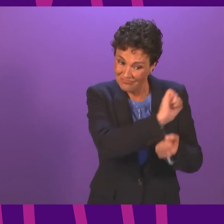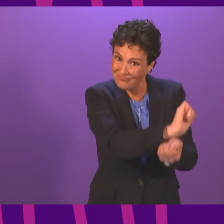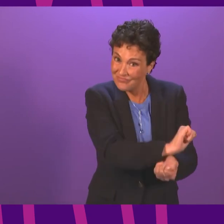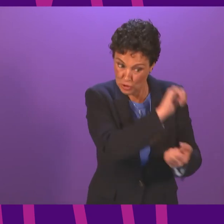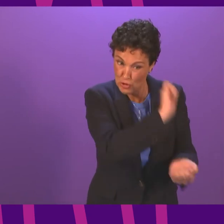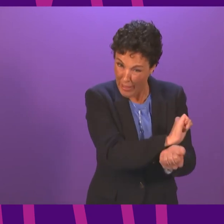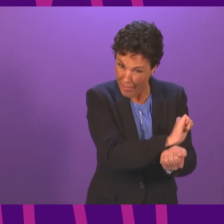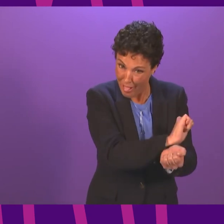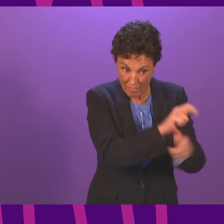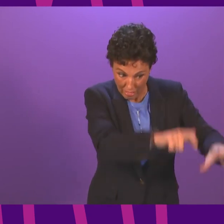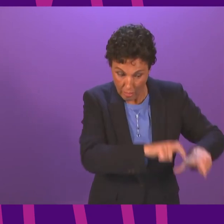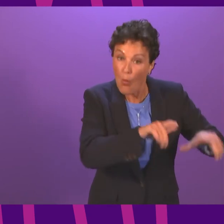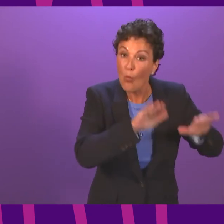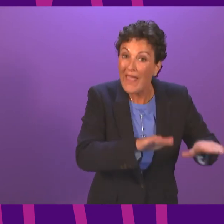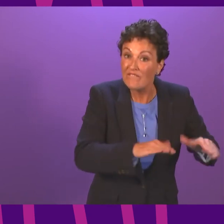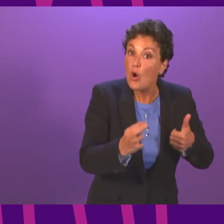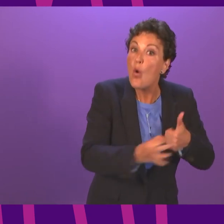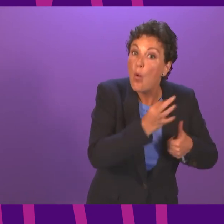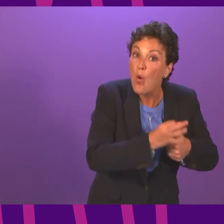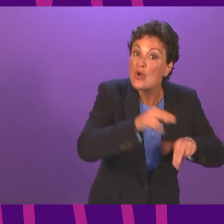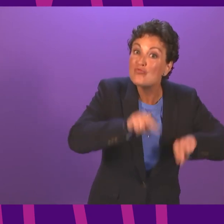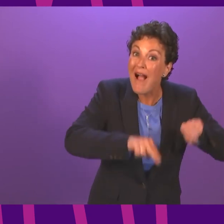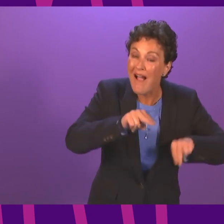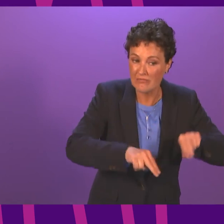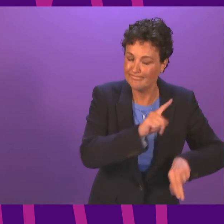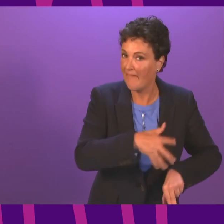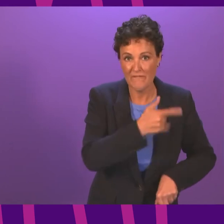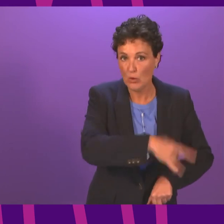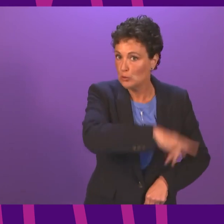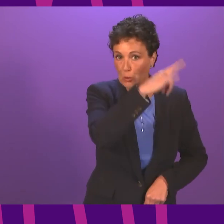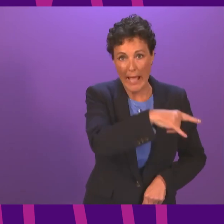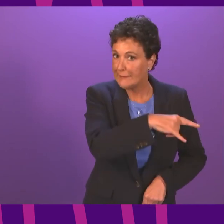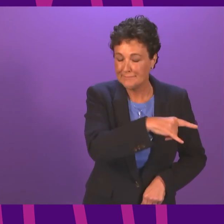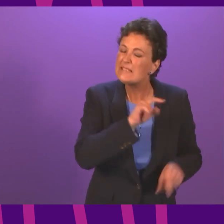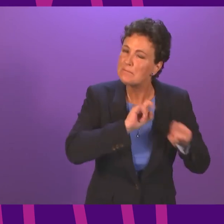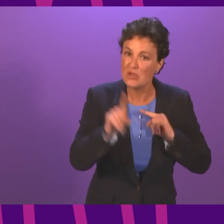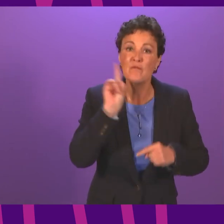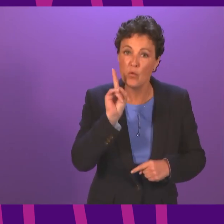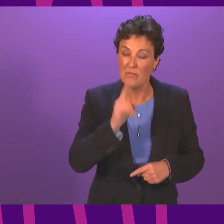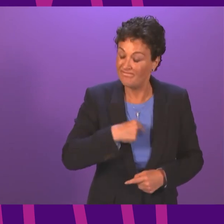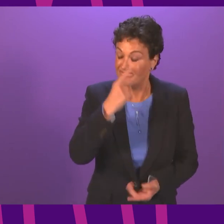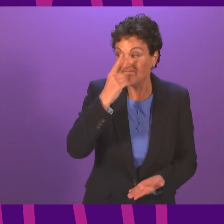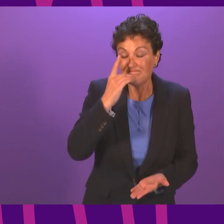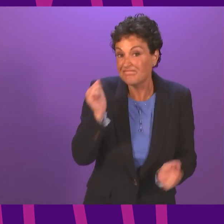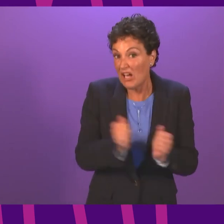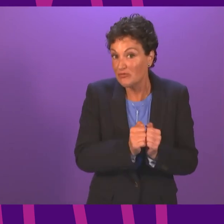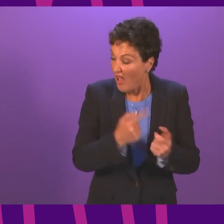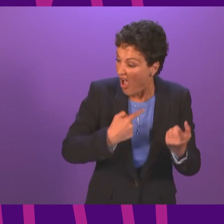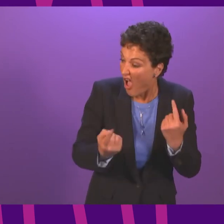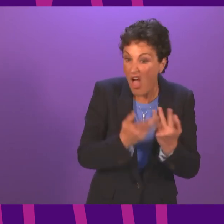our prisons especially for women is too high and I recognise that an ambition to reduce the use of remand is shared by